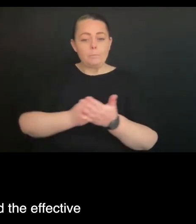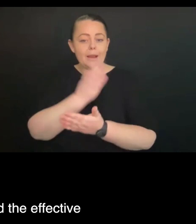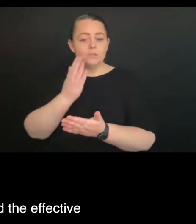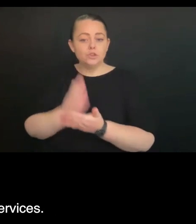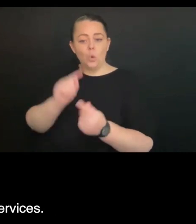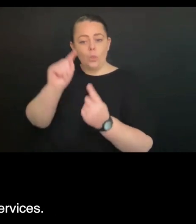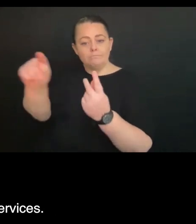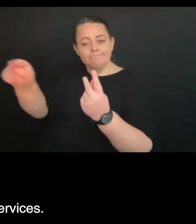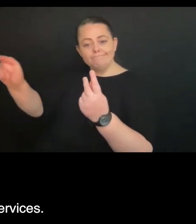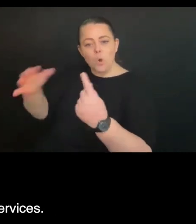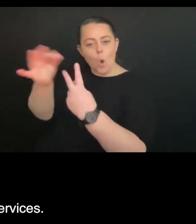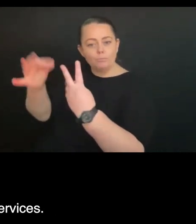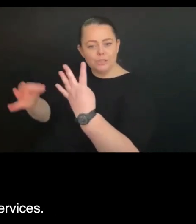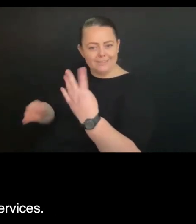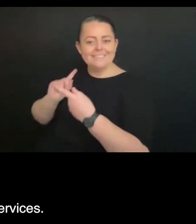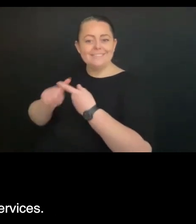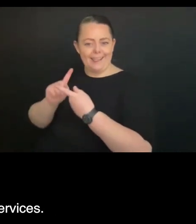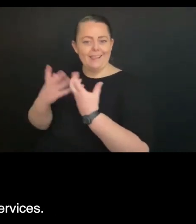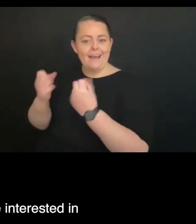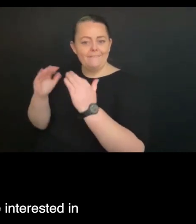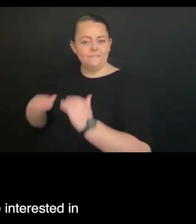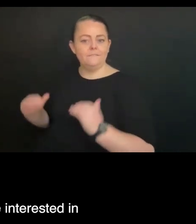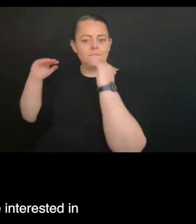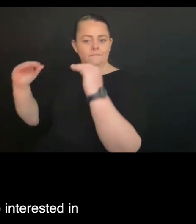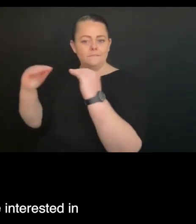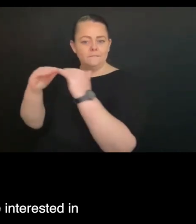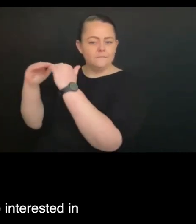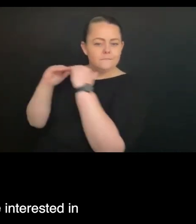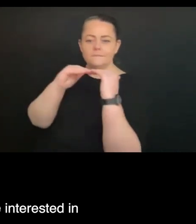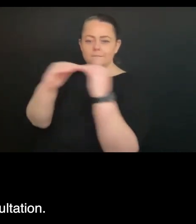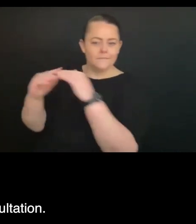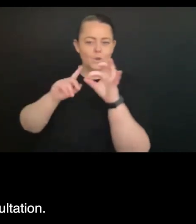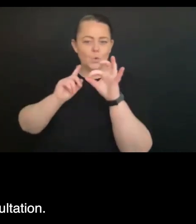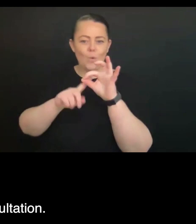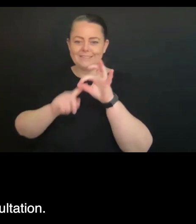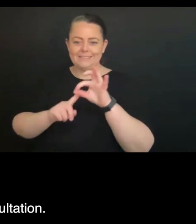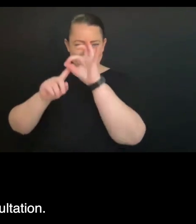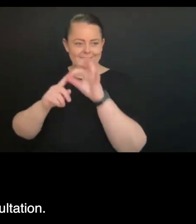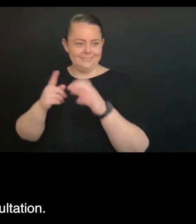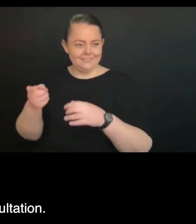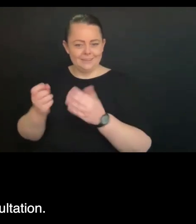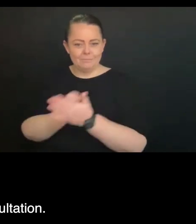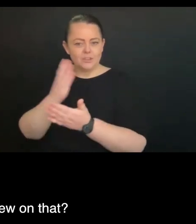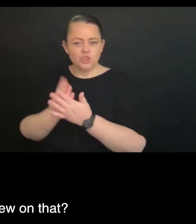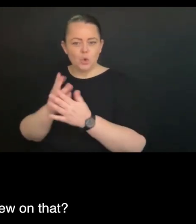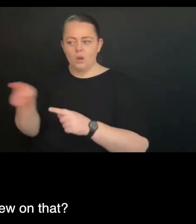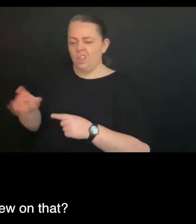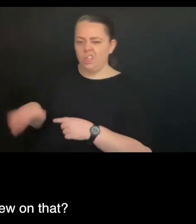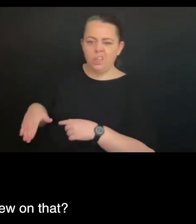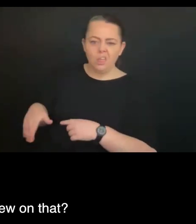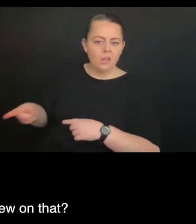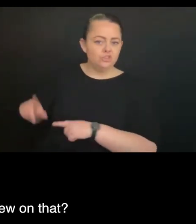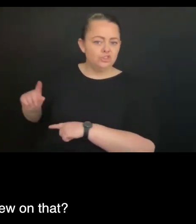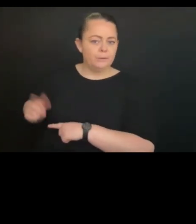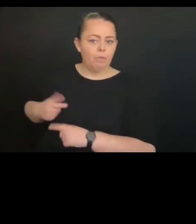and the effective transition between the services. So that's something that I'm interested in hearing about from consultation, but did you